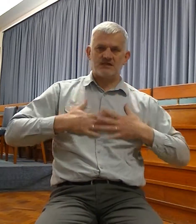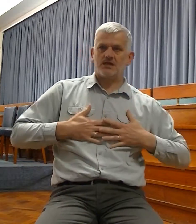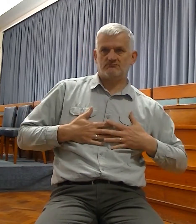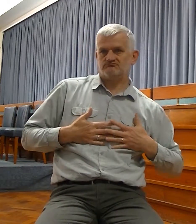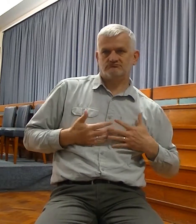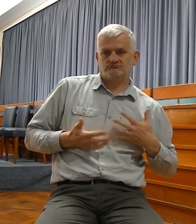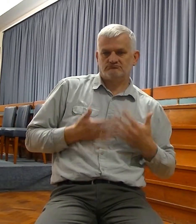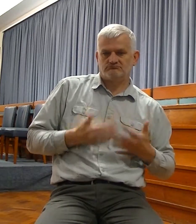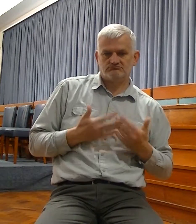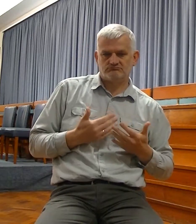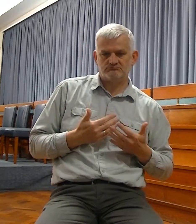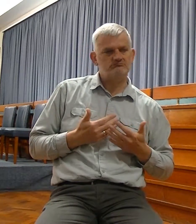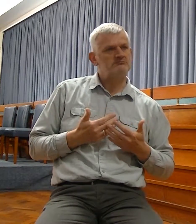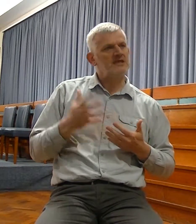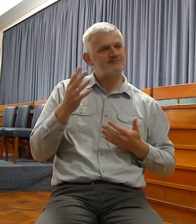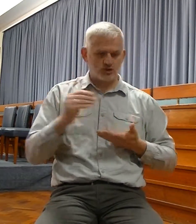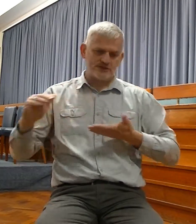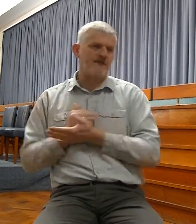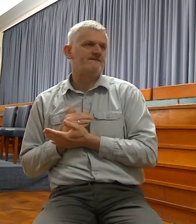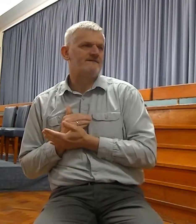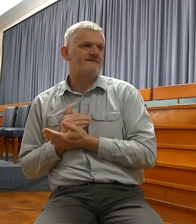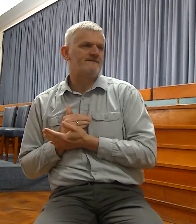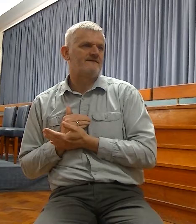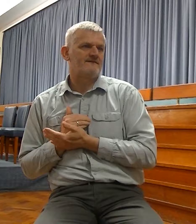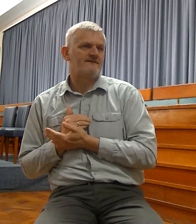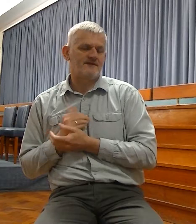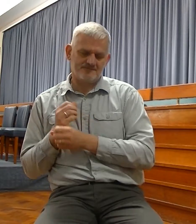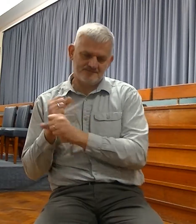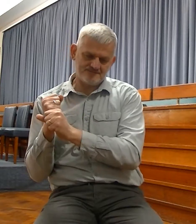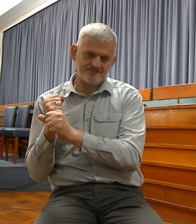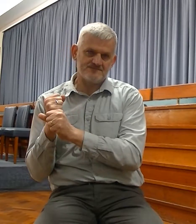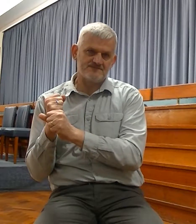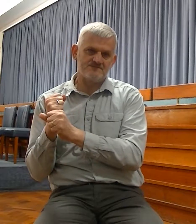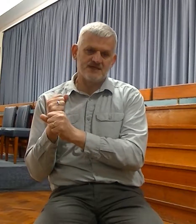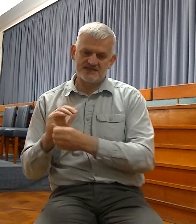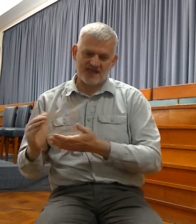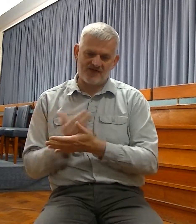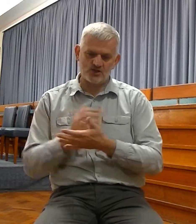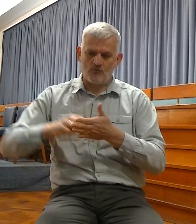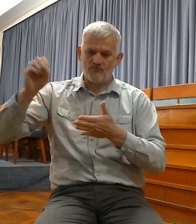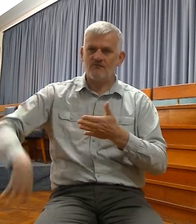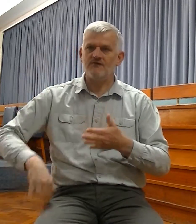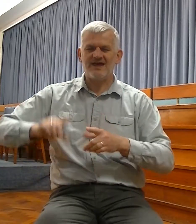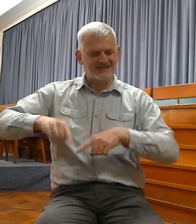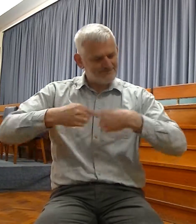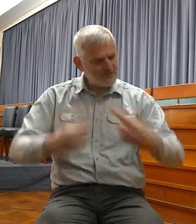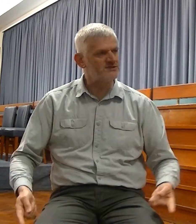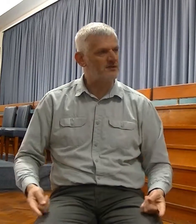are secure in salvation. Our salvation can never be taken from us. We are never